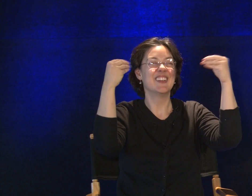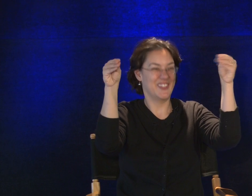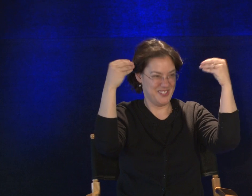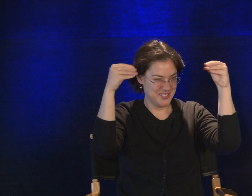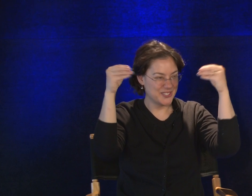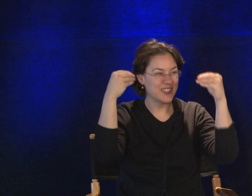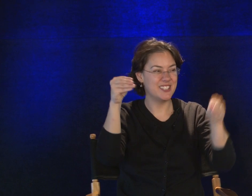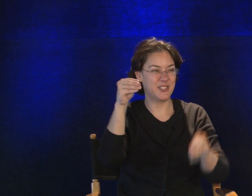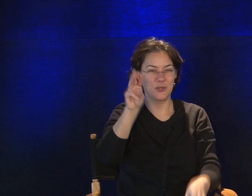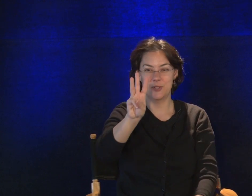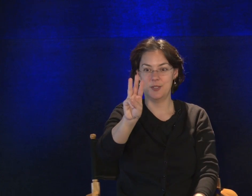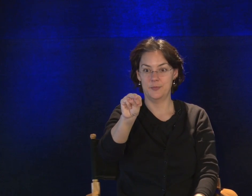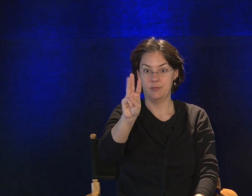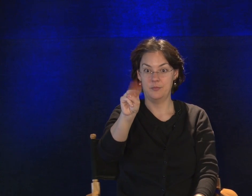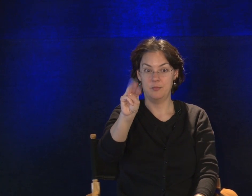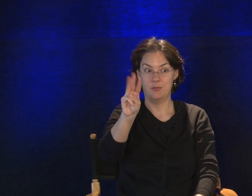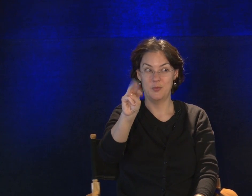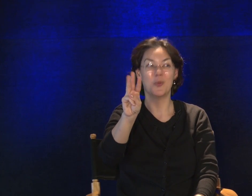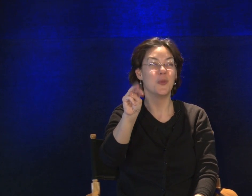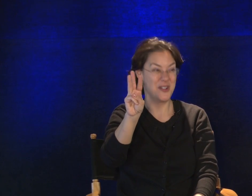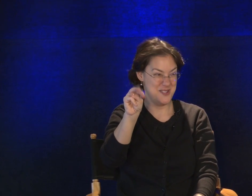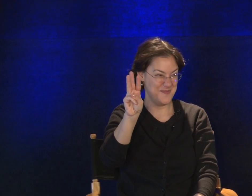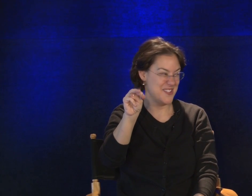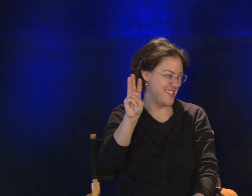Grocery store. Walmart. Walmart.